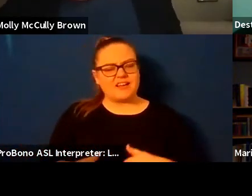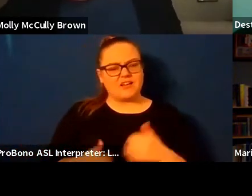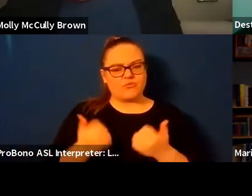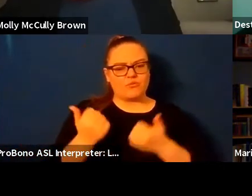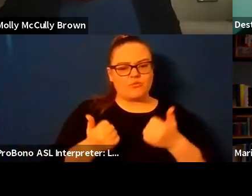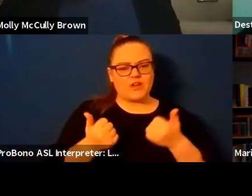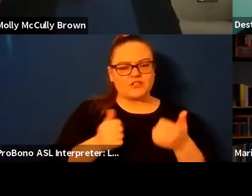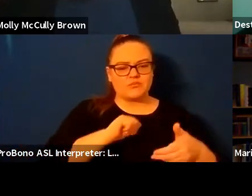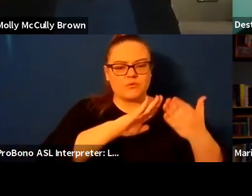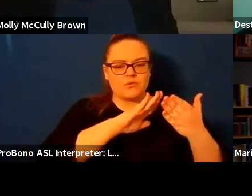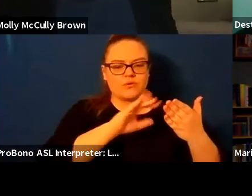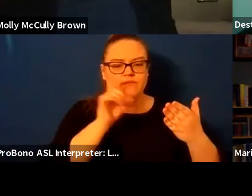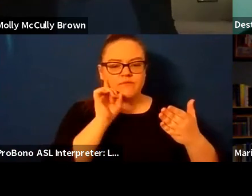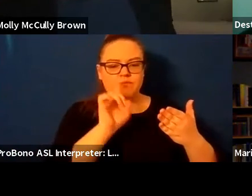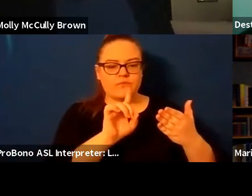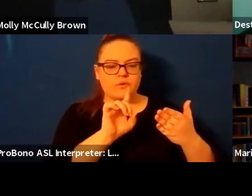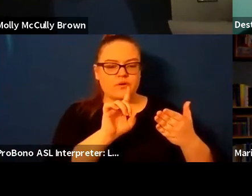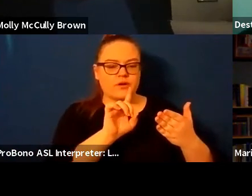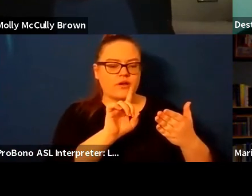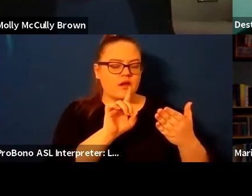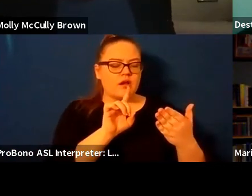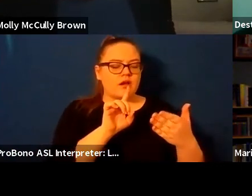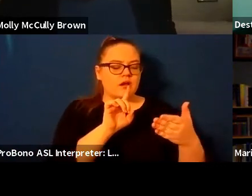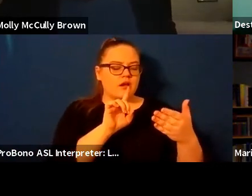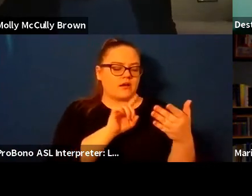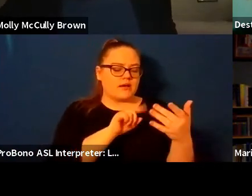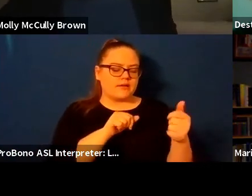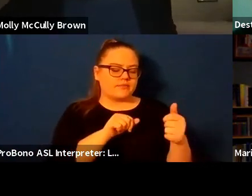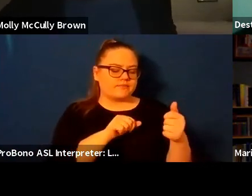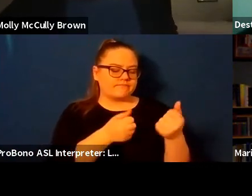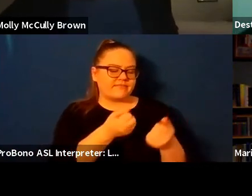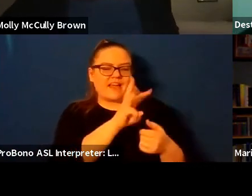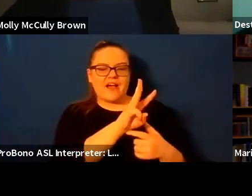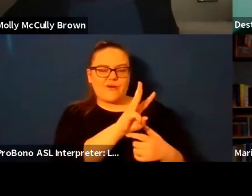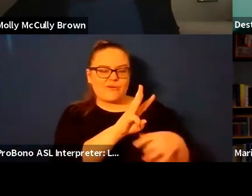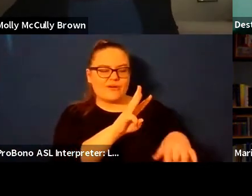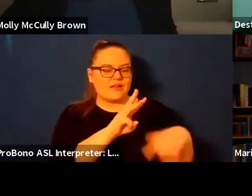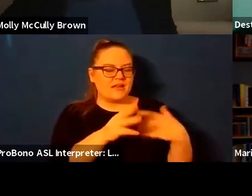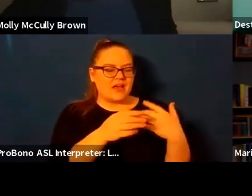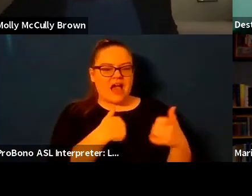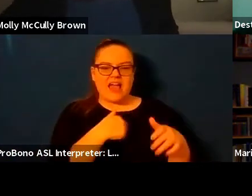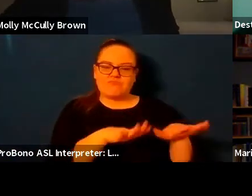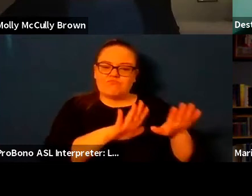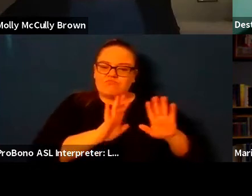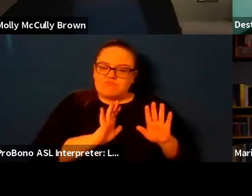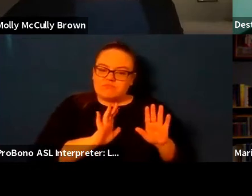and that stuff is so important before i ever come to the page like it just have to be well and i have to be taking care of myself